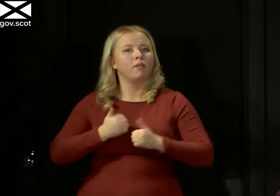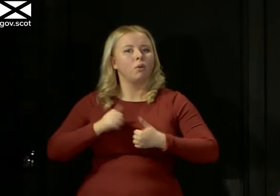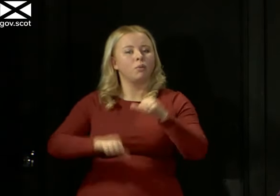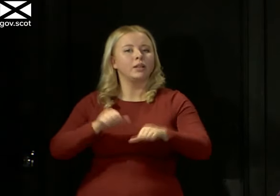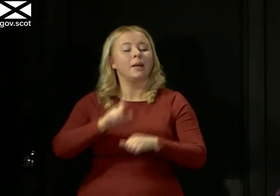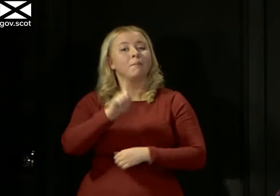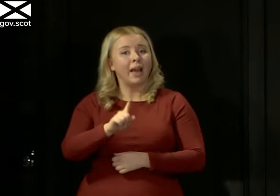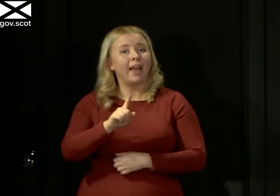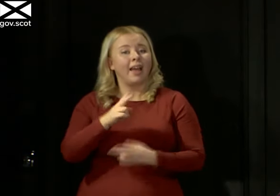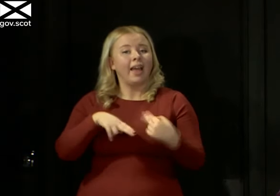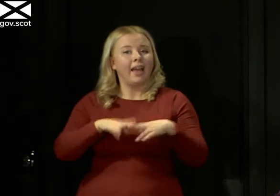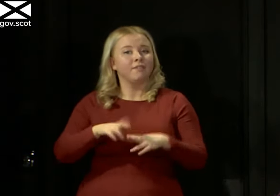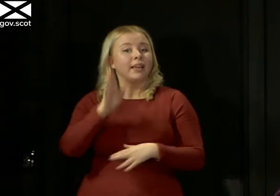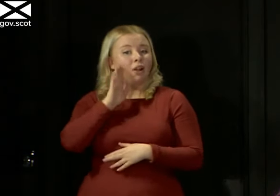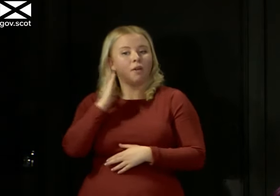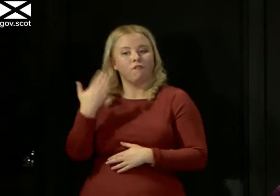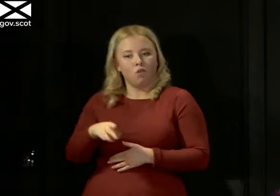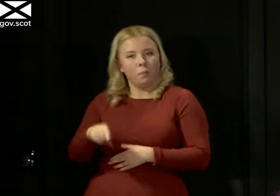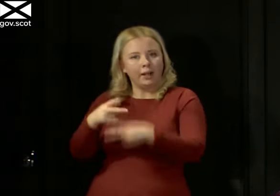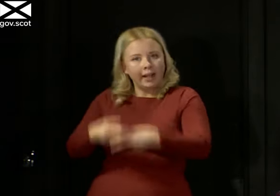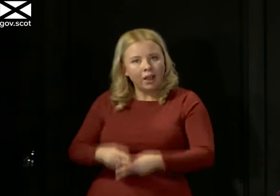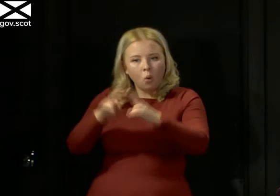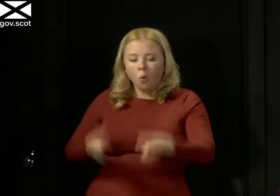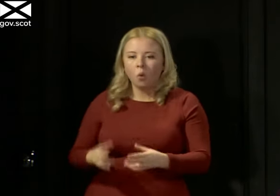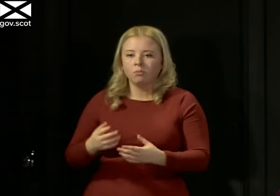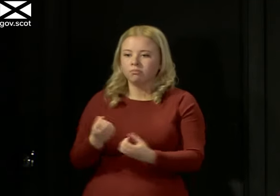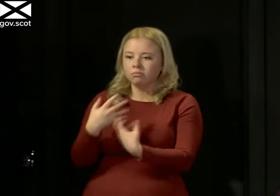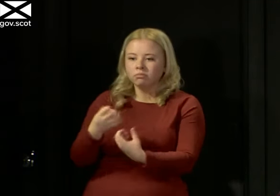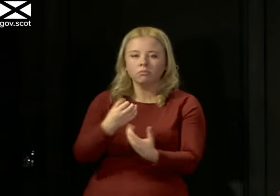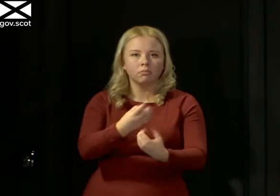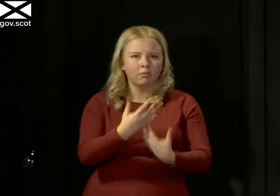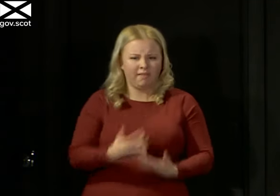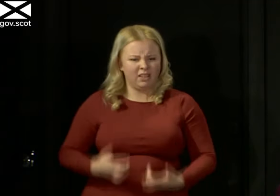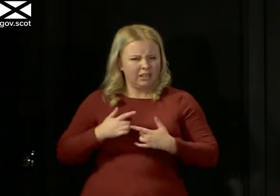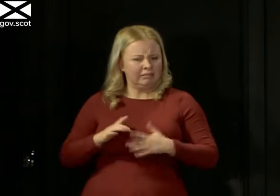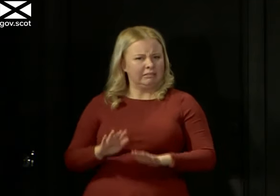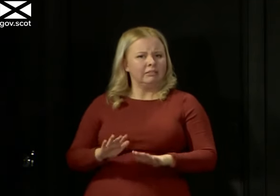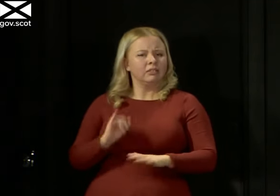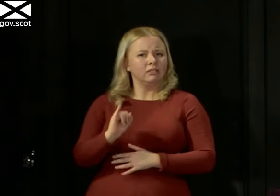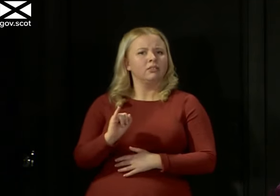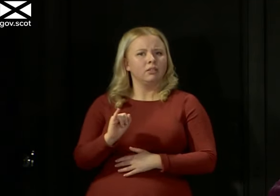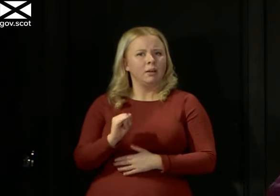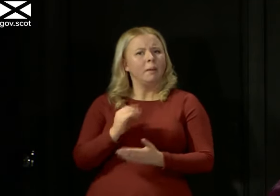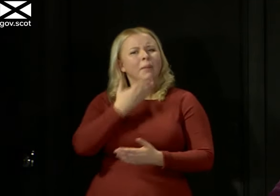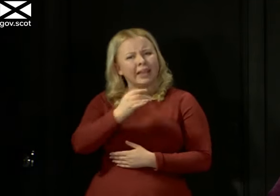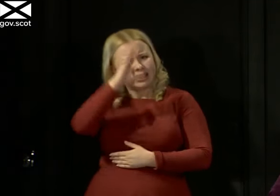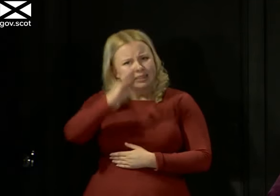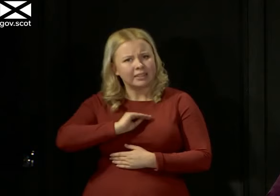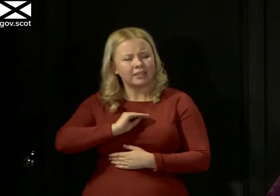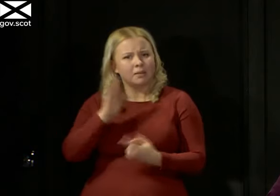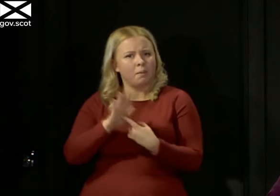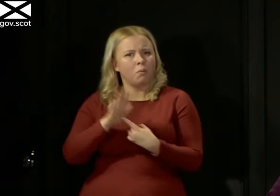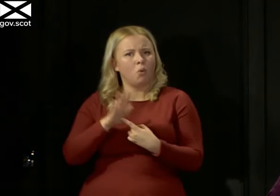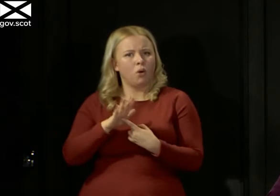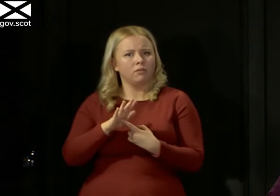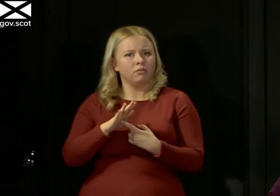But if you are hearing from care homes, individuals, anybody, of things that don't seem right, then also let us know because it's really important that we